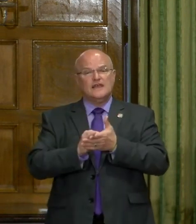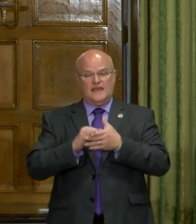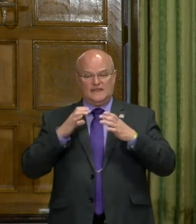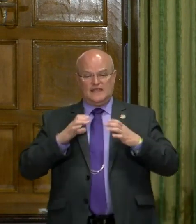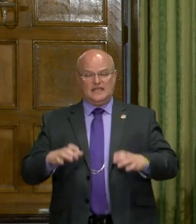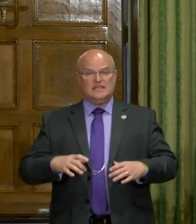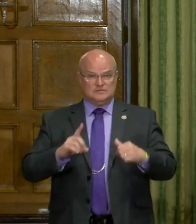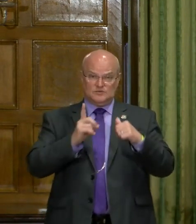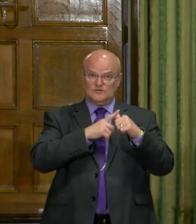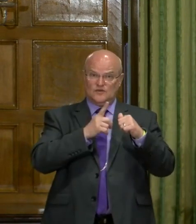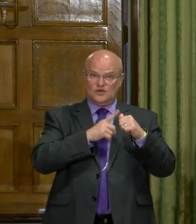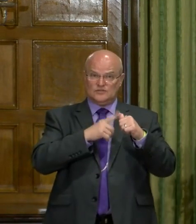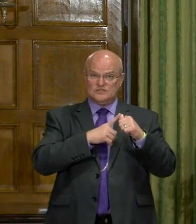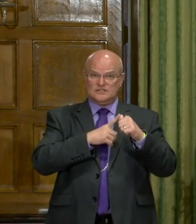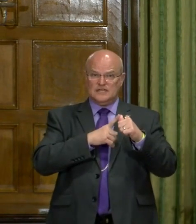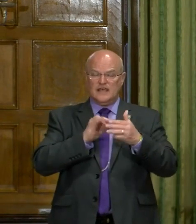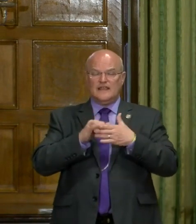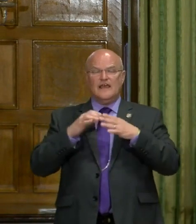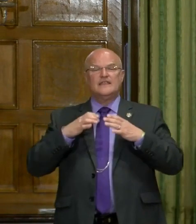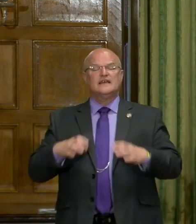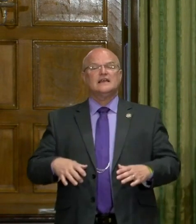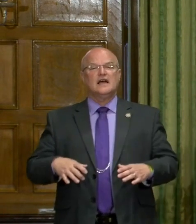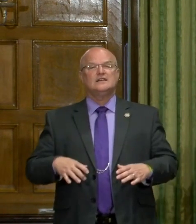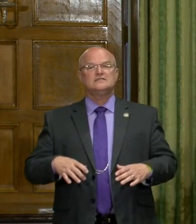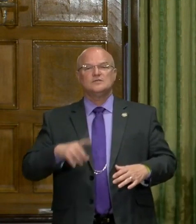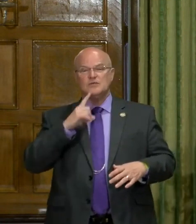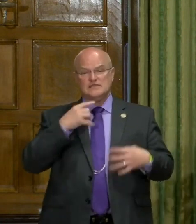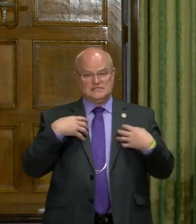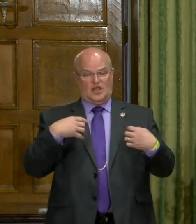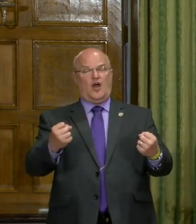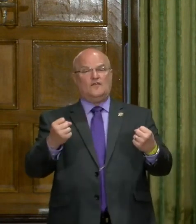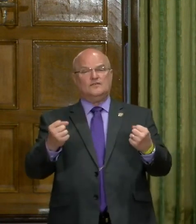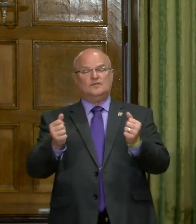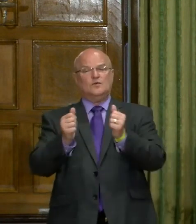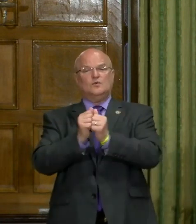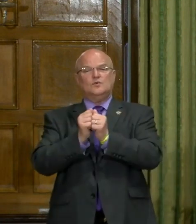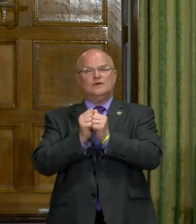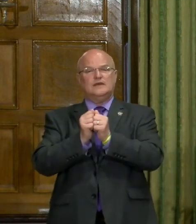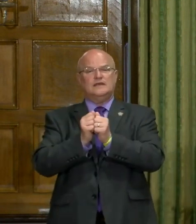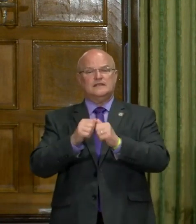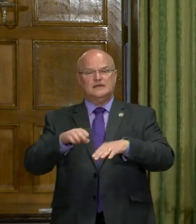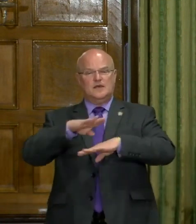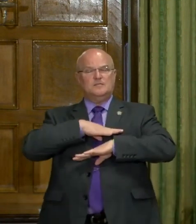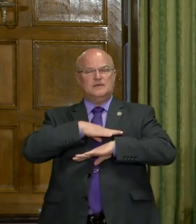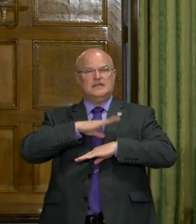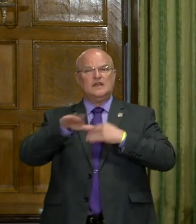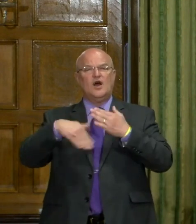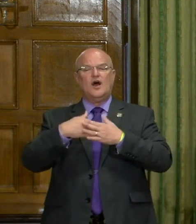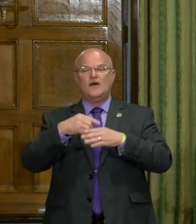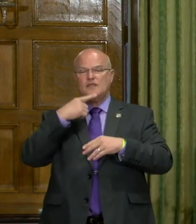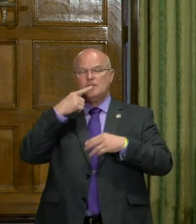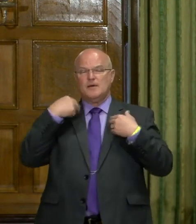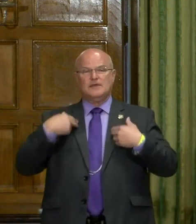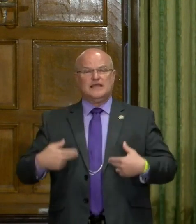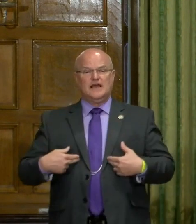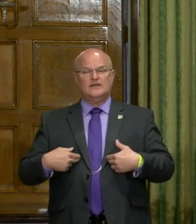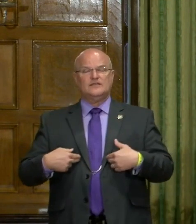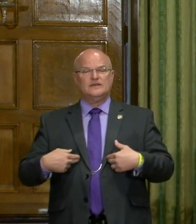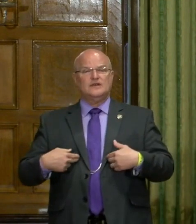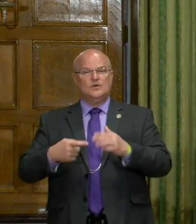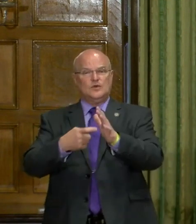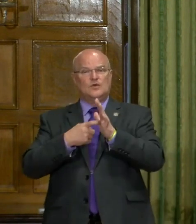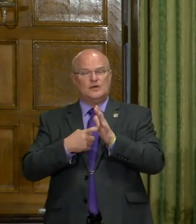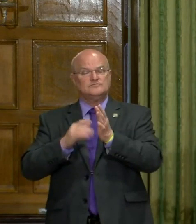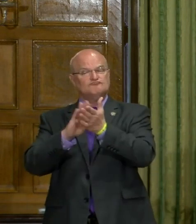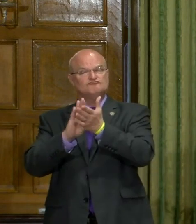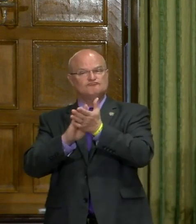the customer is first. Uh, that the customer, uh, is confident in, uh, meeting all the public health requirements. So I applaud